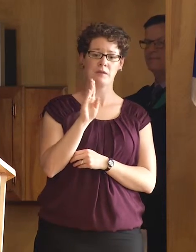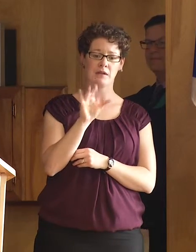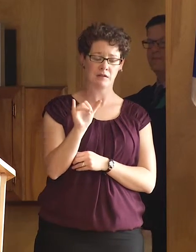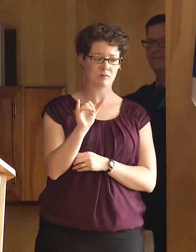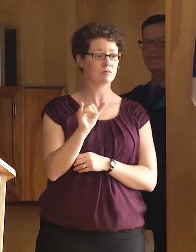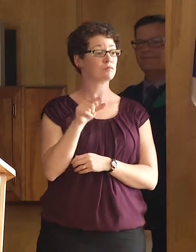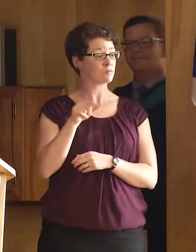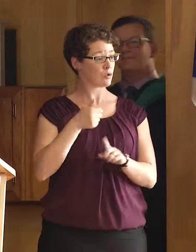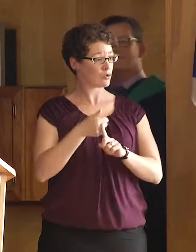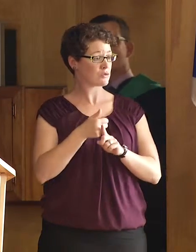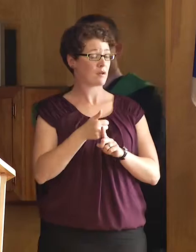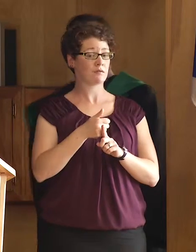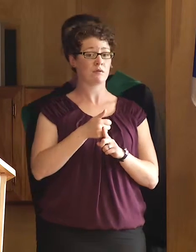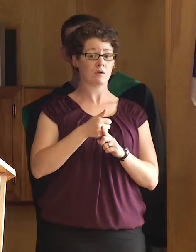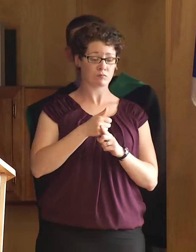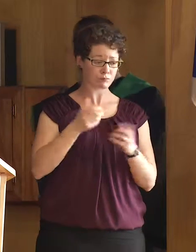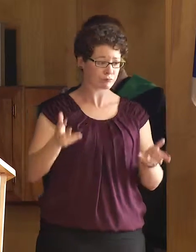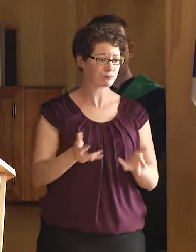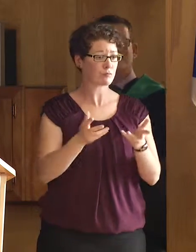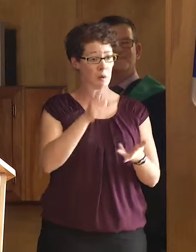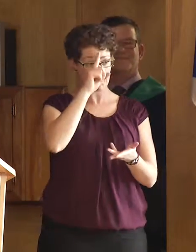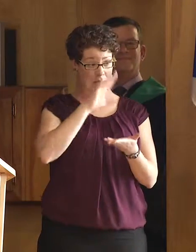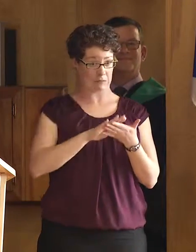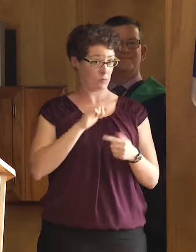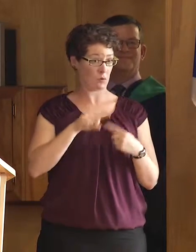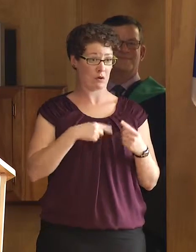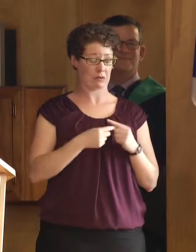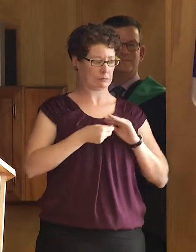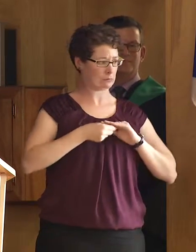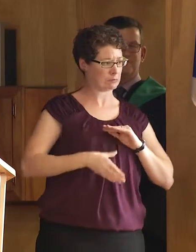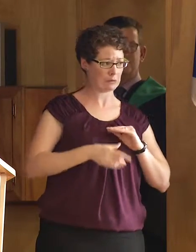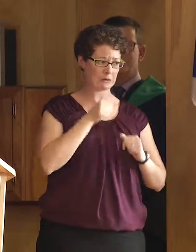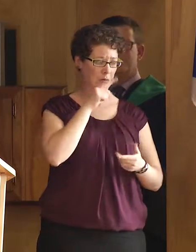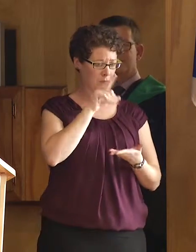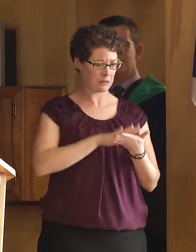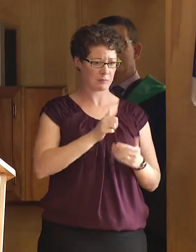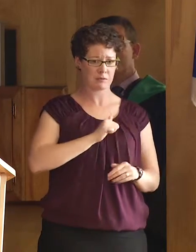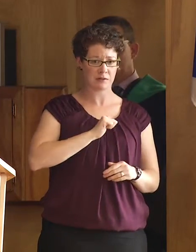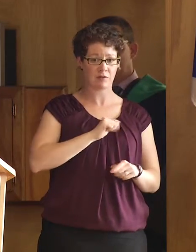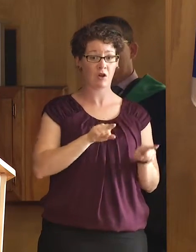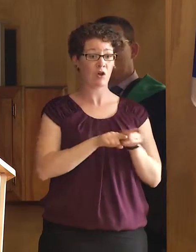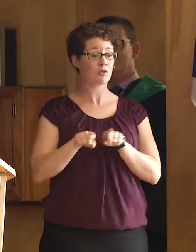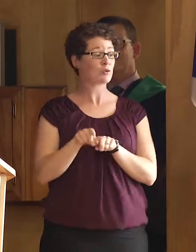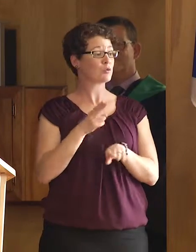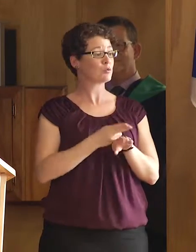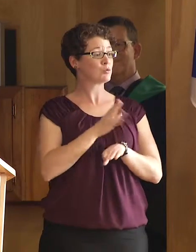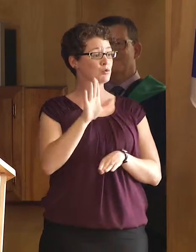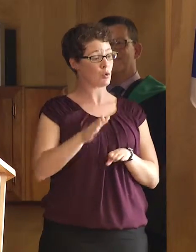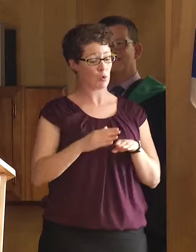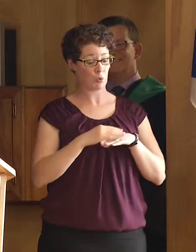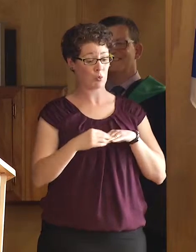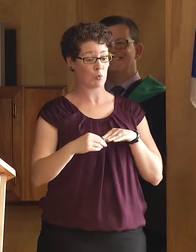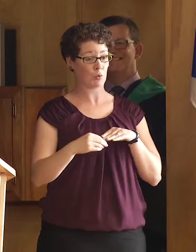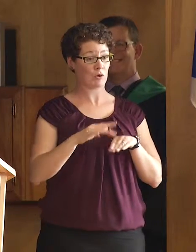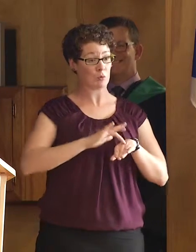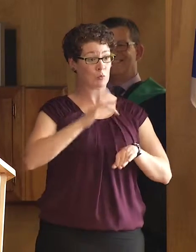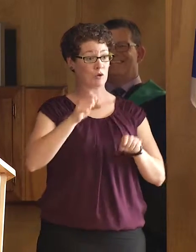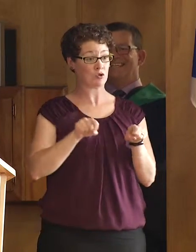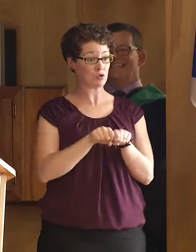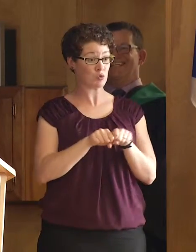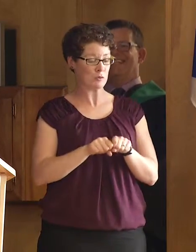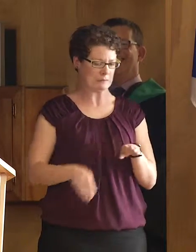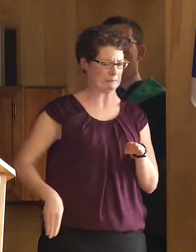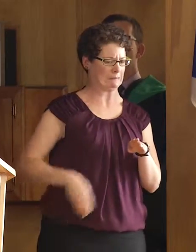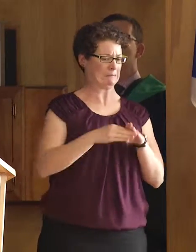encouragement, who believed in me even when I did not, and often would use her shiny shoes to give me a good kick in the pants to keep me motivated,